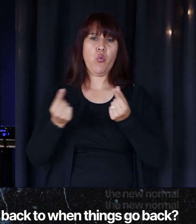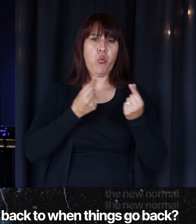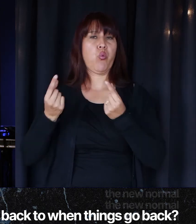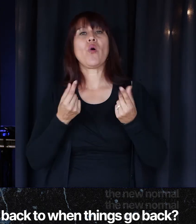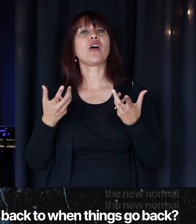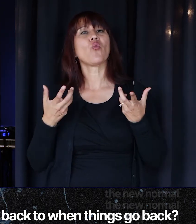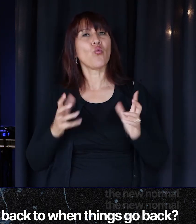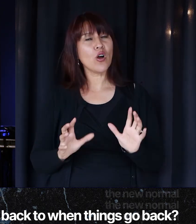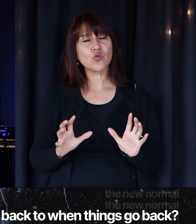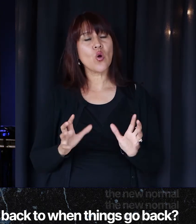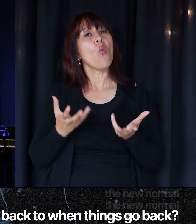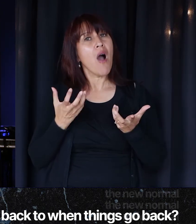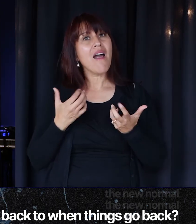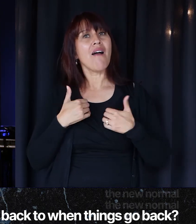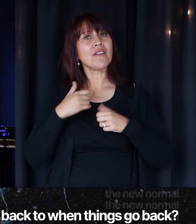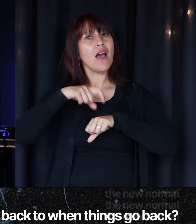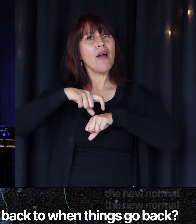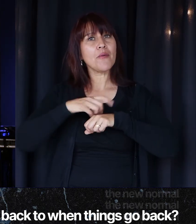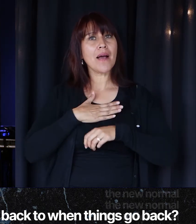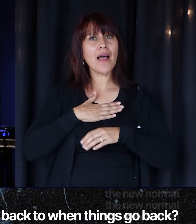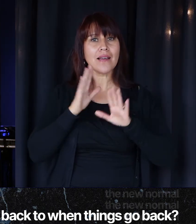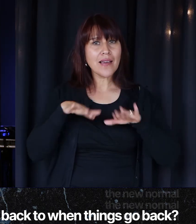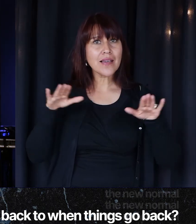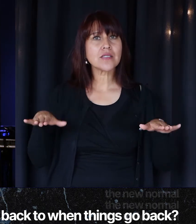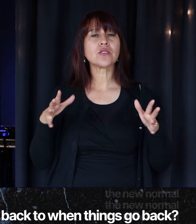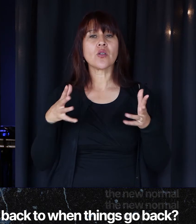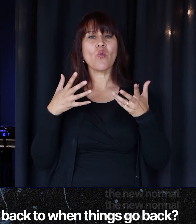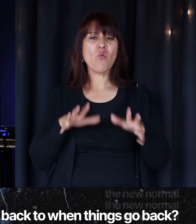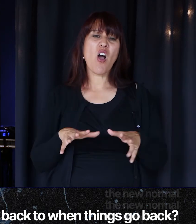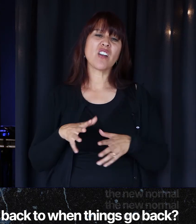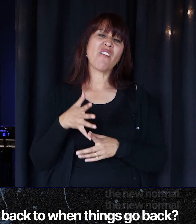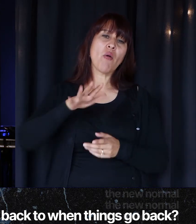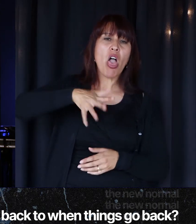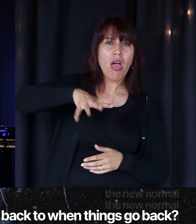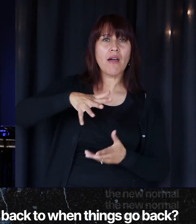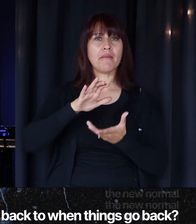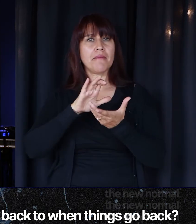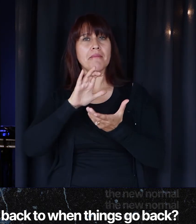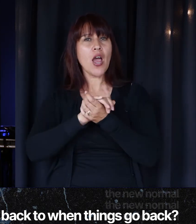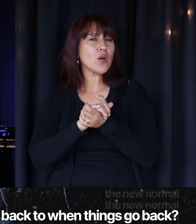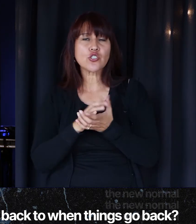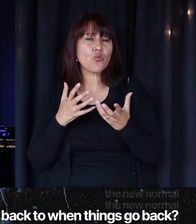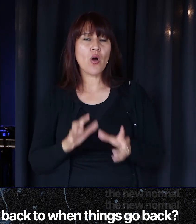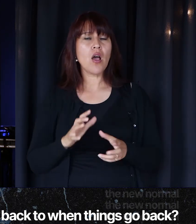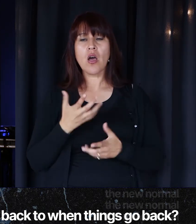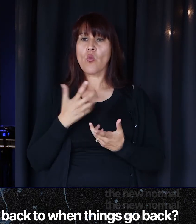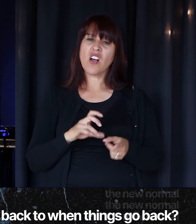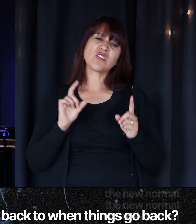busy. I want to have time for my kids. I don't want to settle for a mediocre marriage. I don't want to just go to church. I